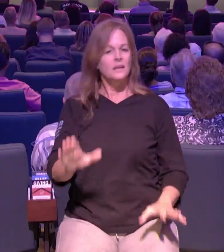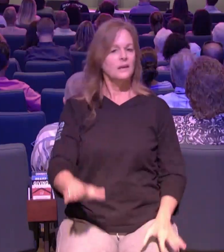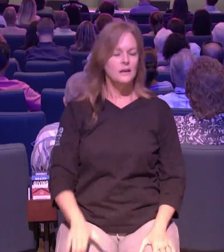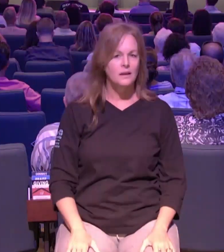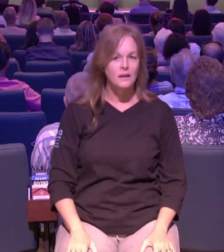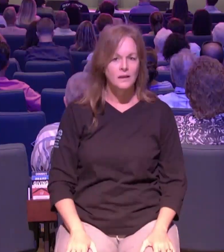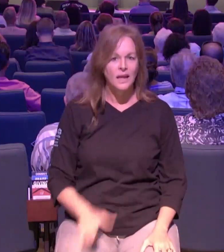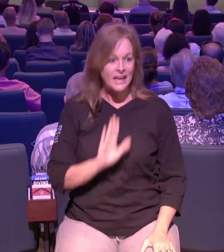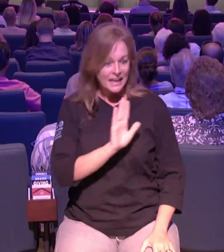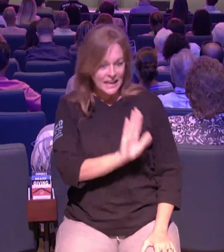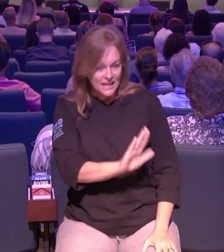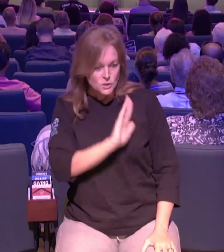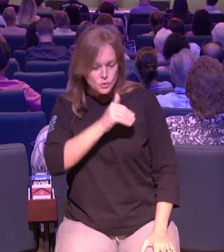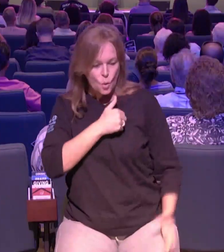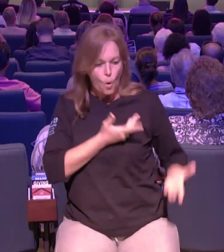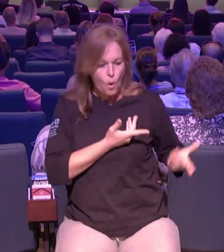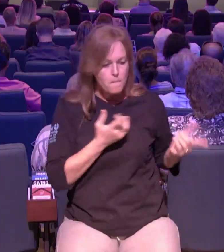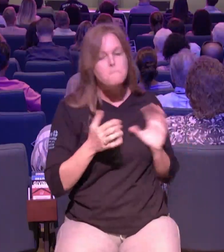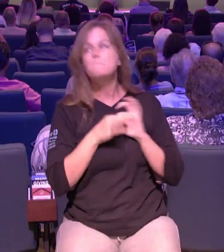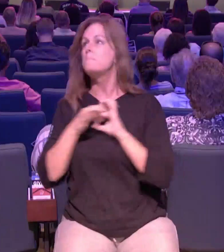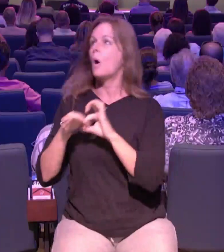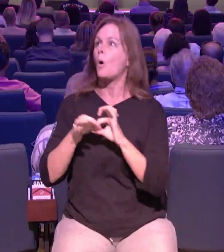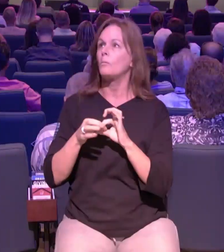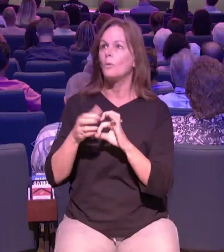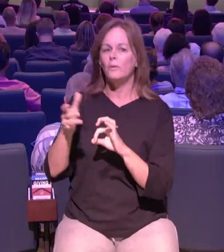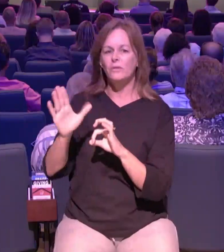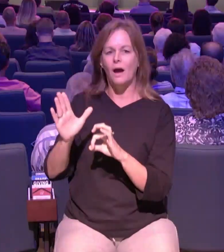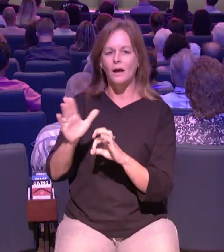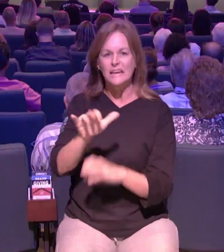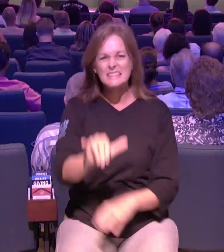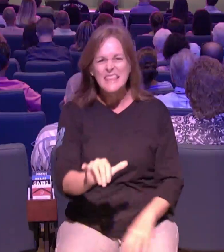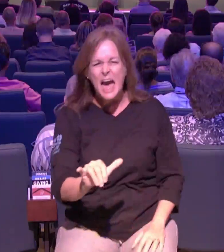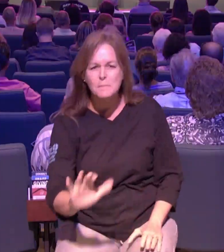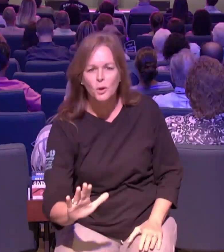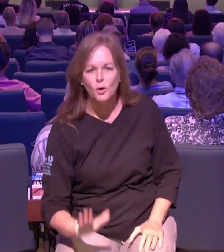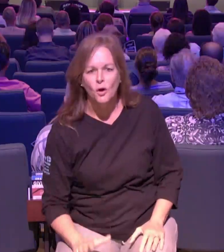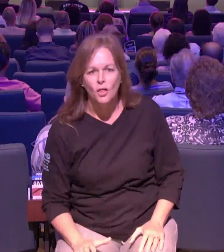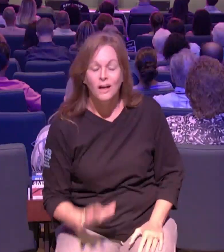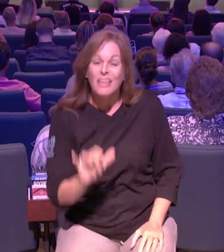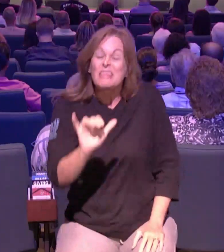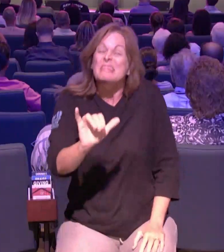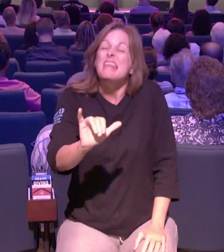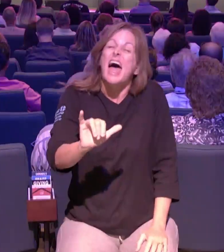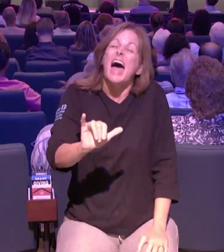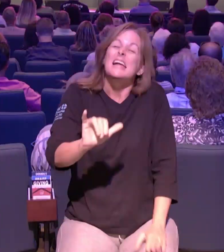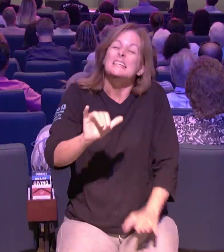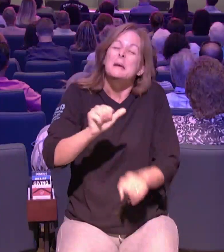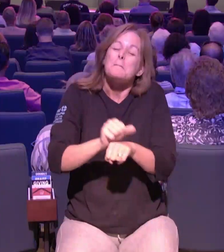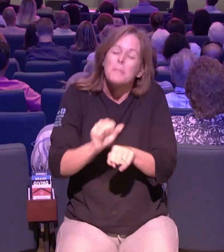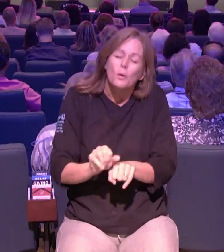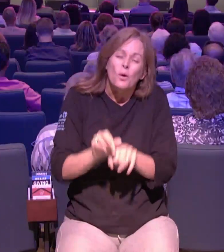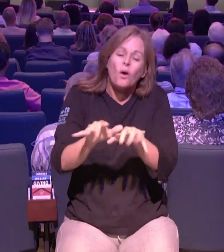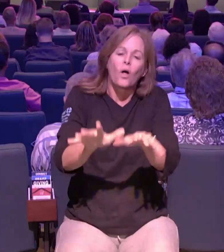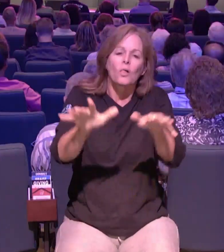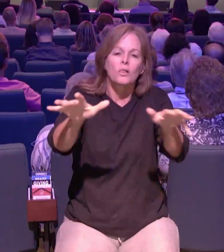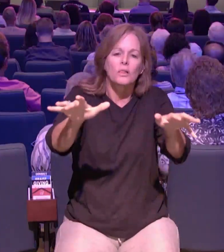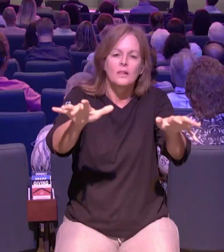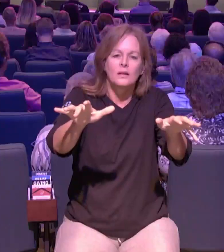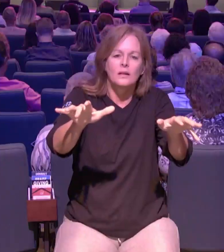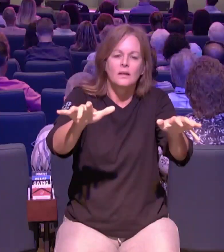soul back to god and that miracle is the greatest miracle of all and that miracle is available for every one of us you know i